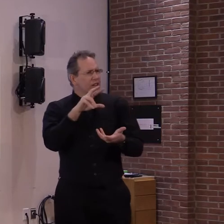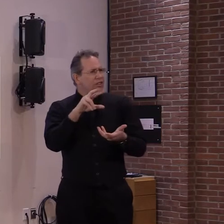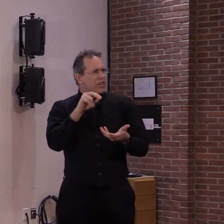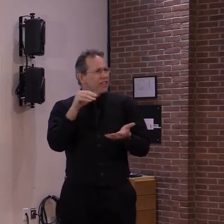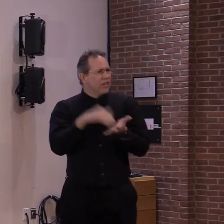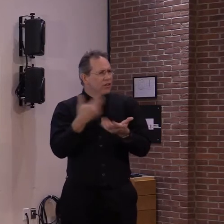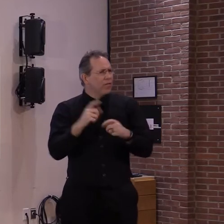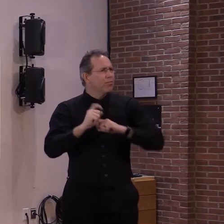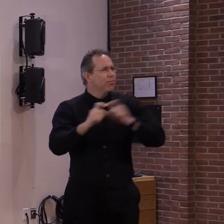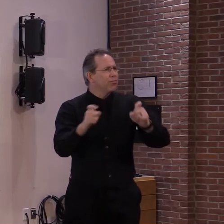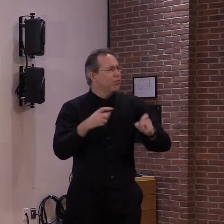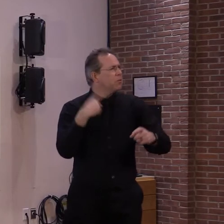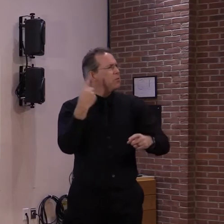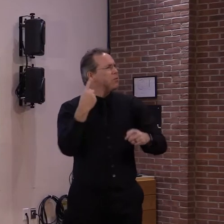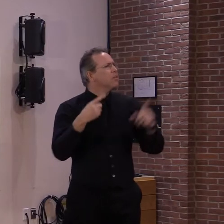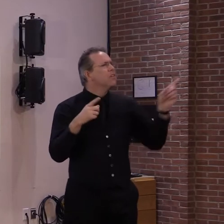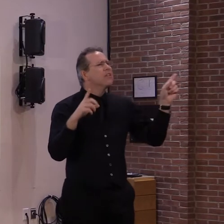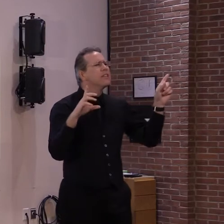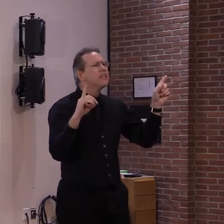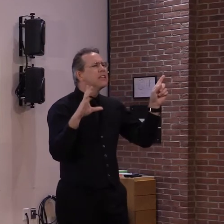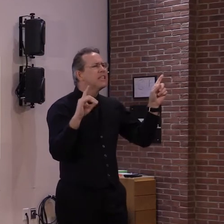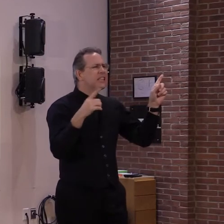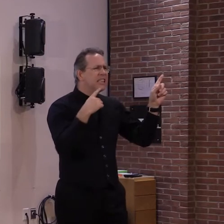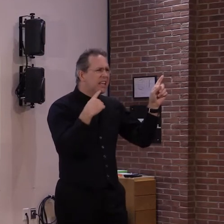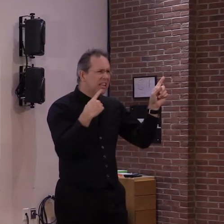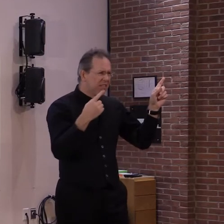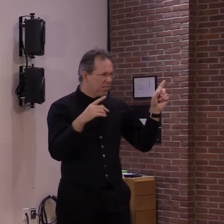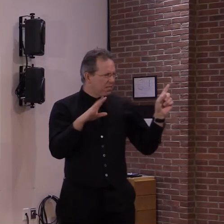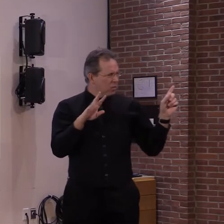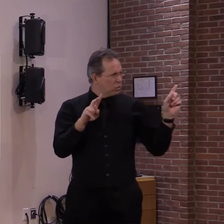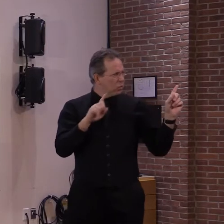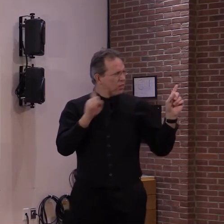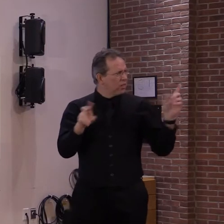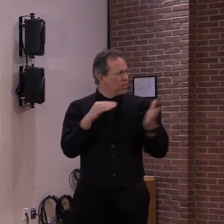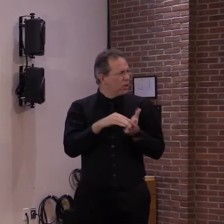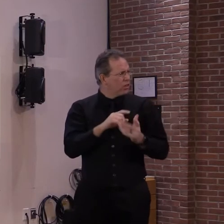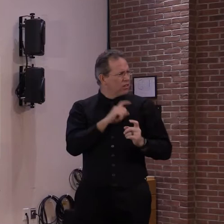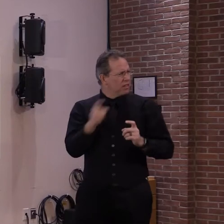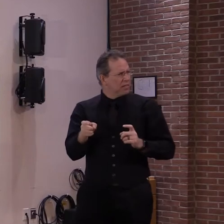42 percent. So I guess where is that disconnect?